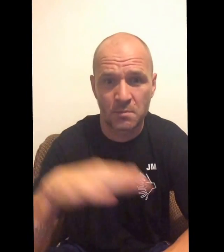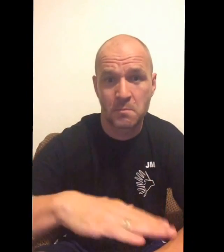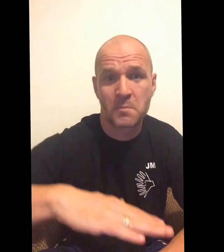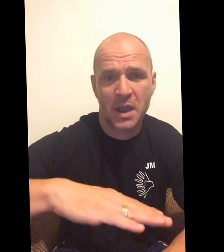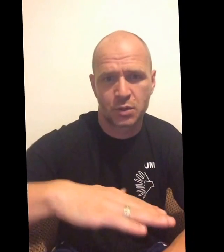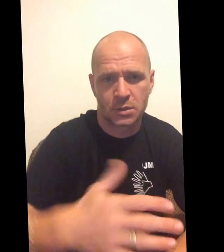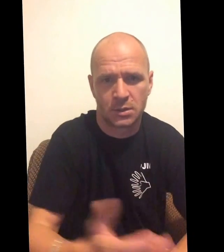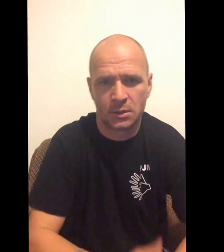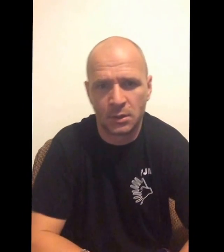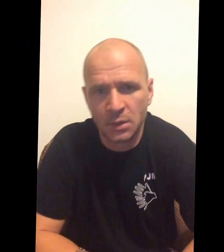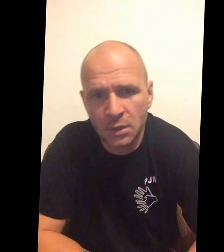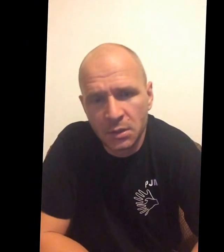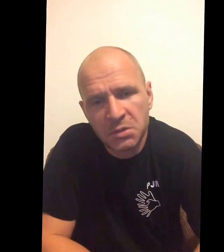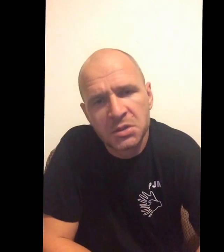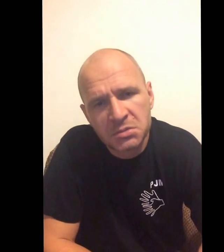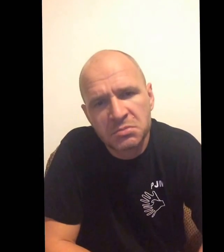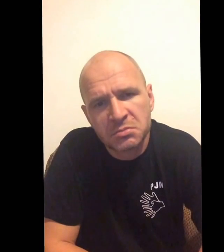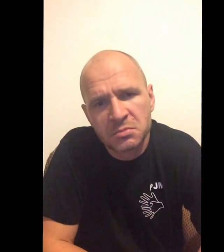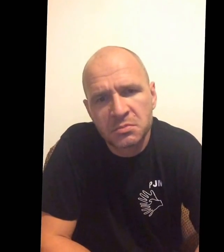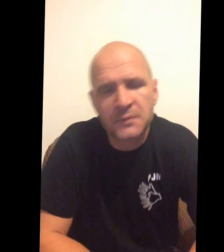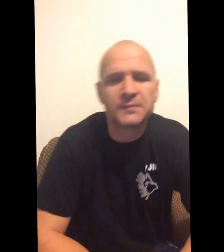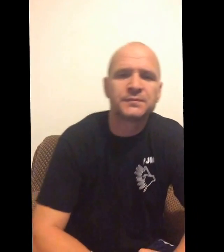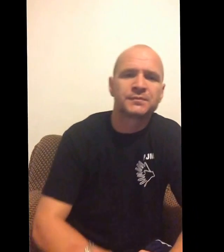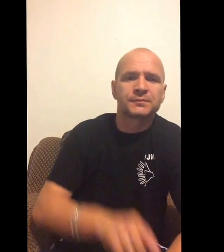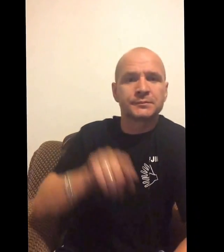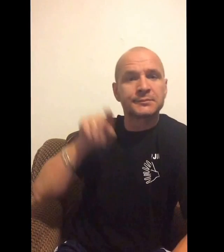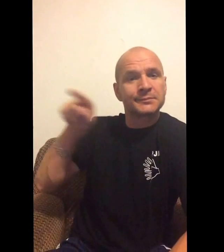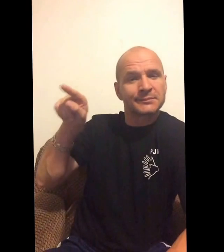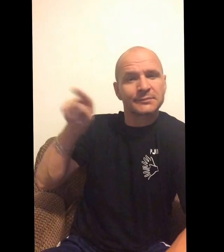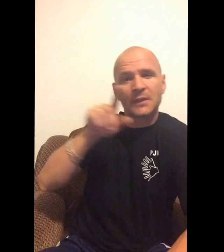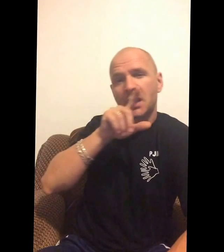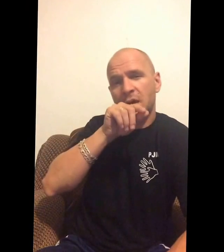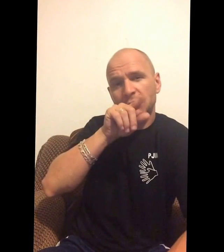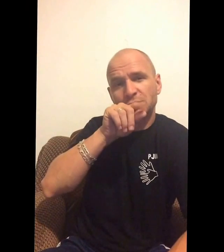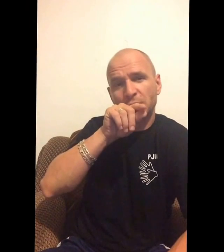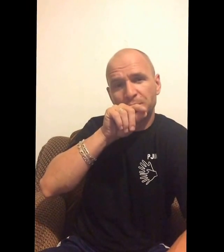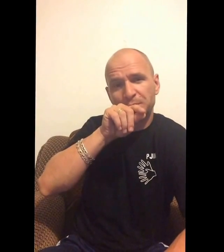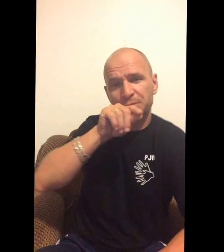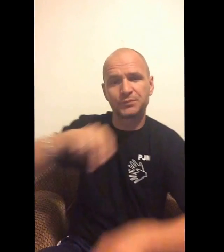what to but I don't know what to do.